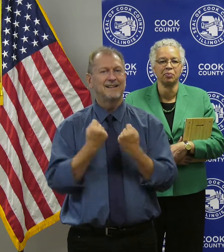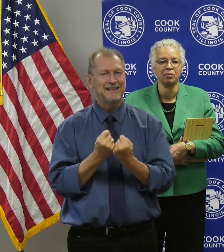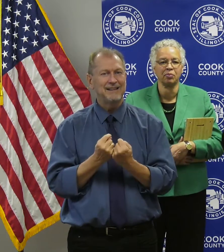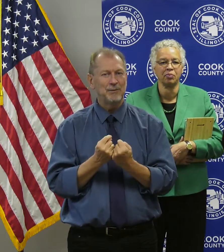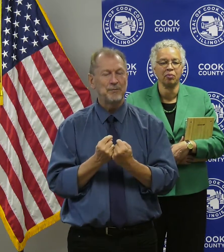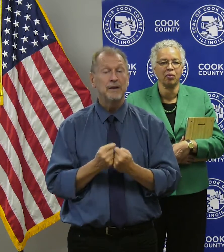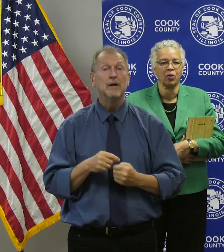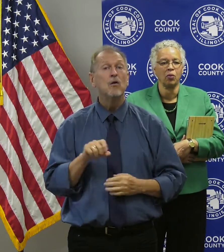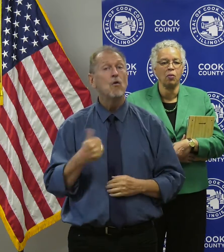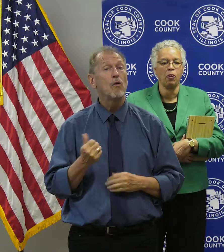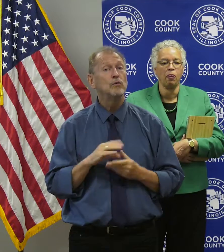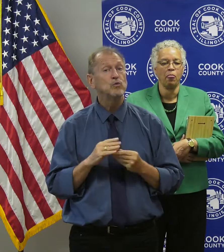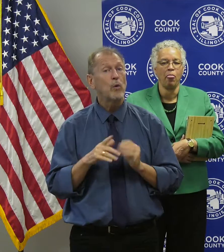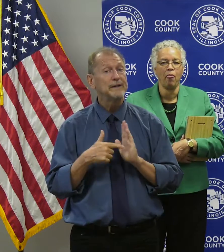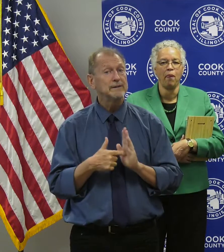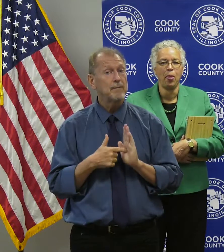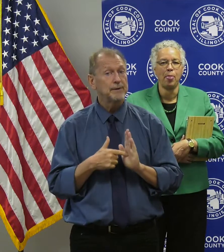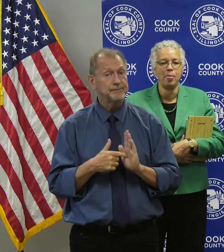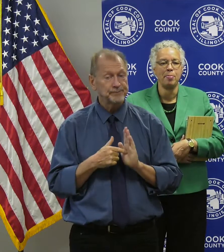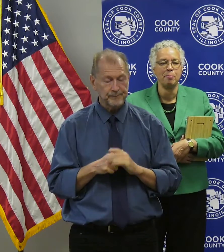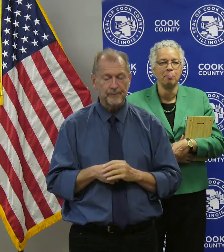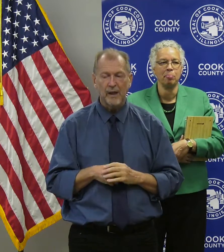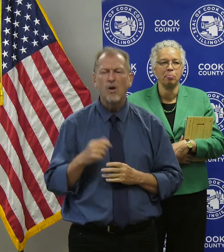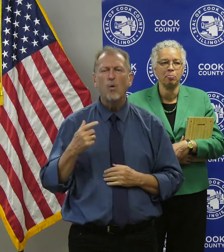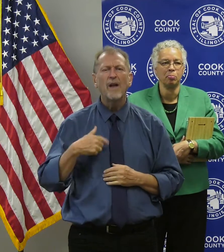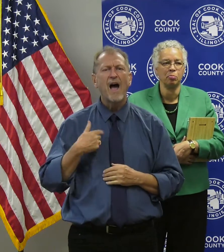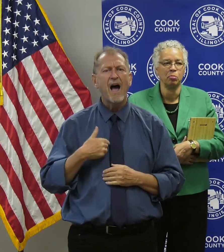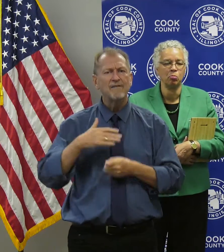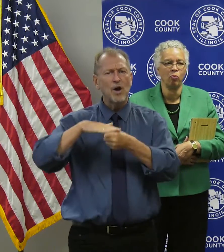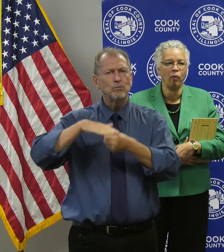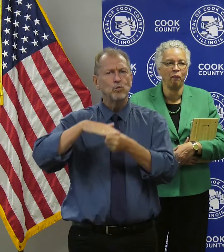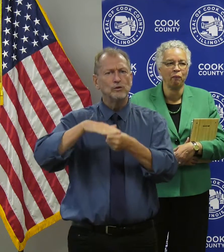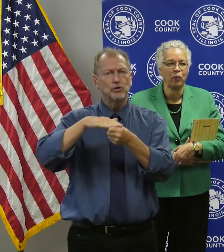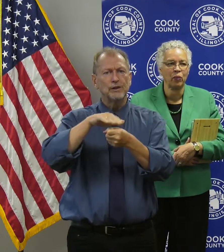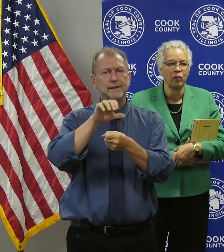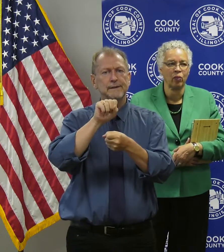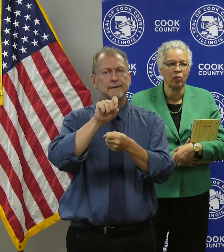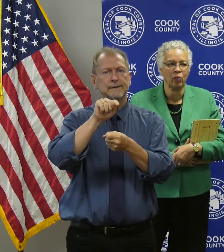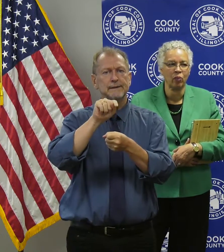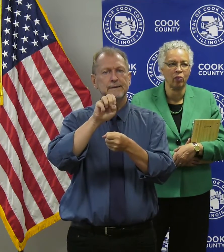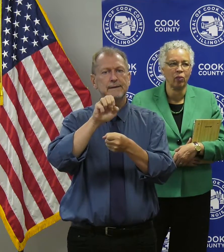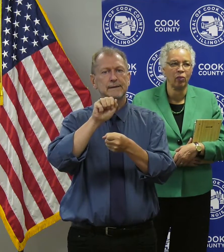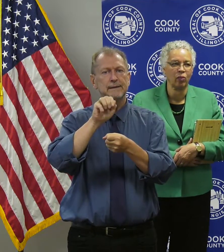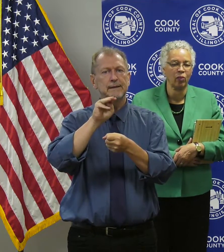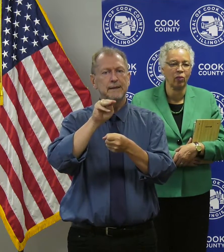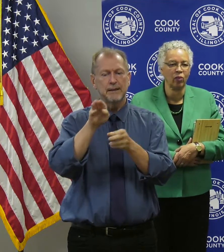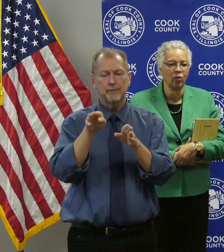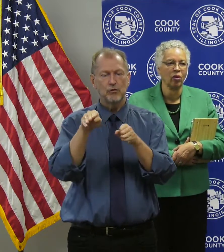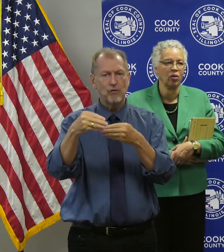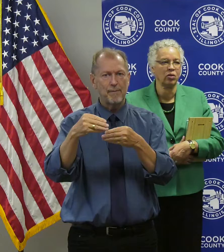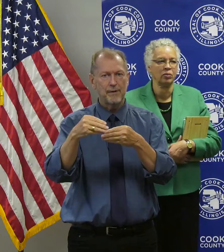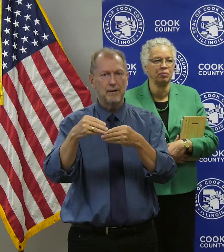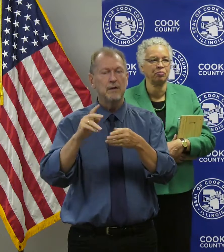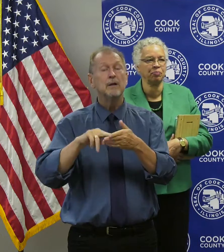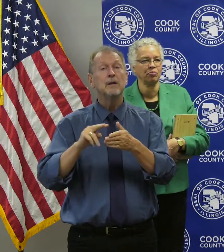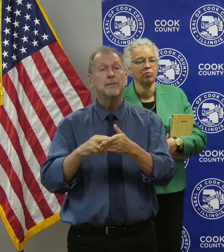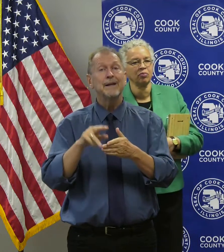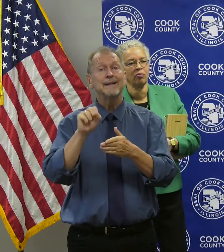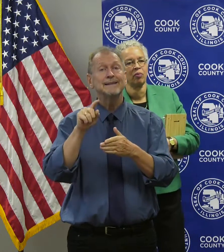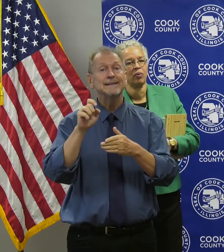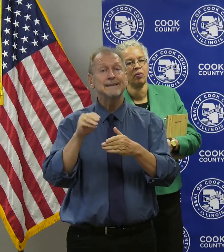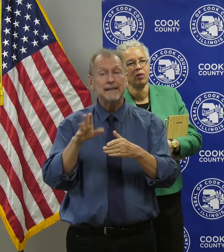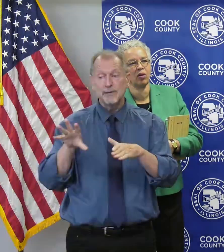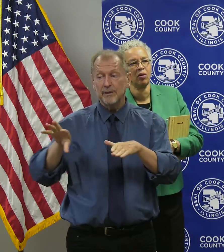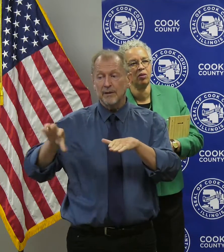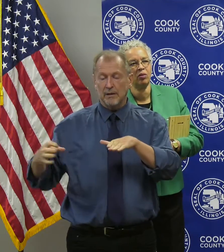One of the projects identified was a replacement of high pressure steam traps. In order to do this, you have to turn the steam off. Well, this gets